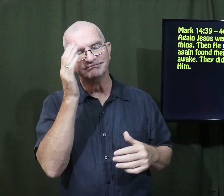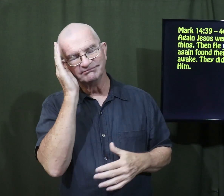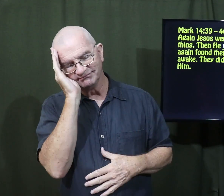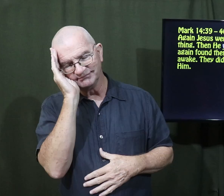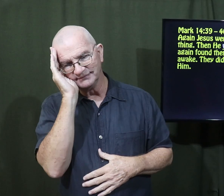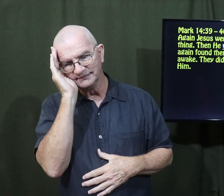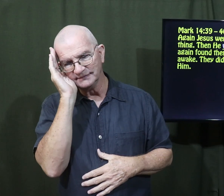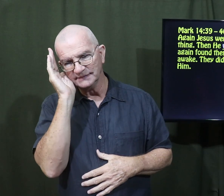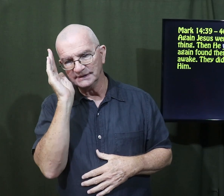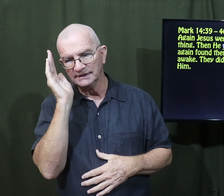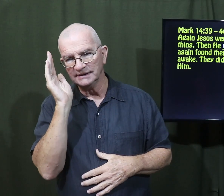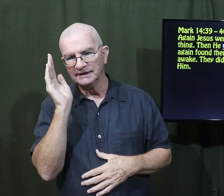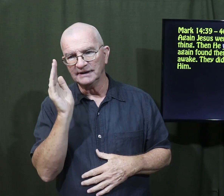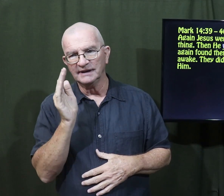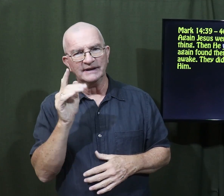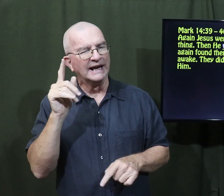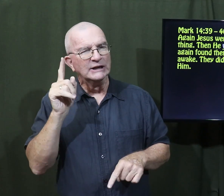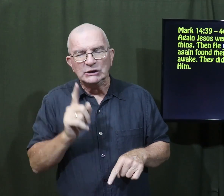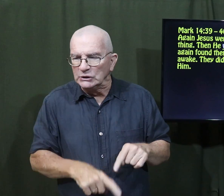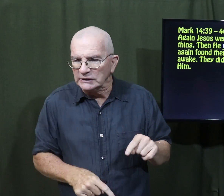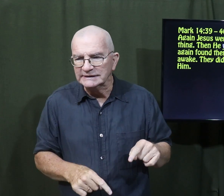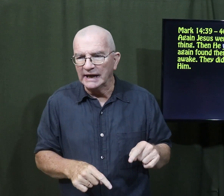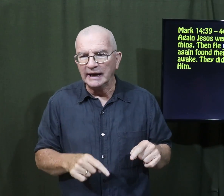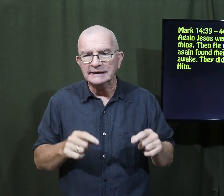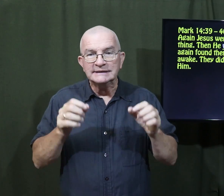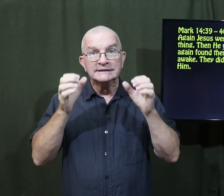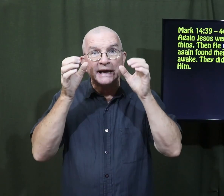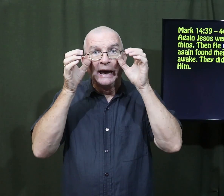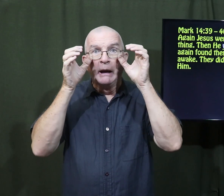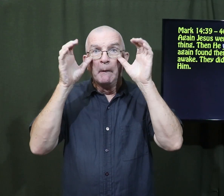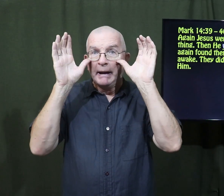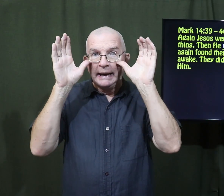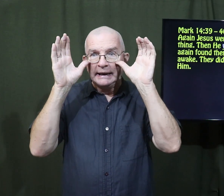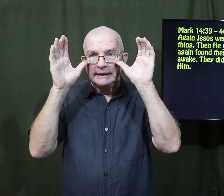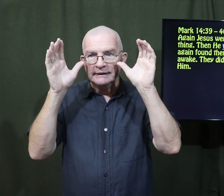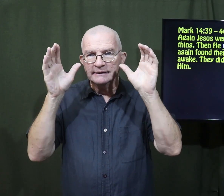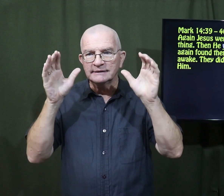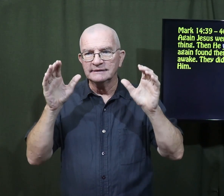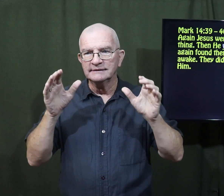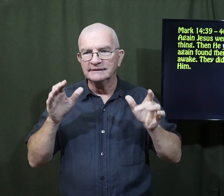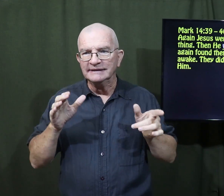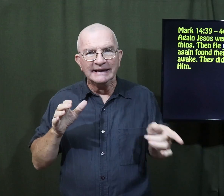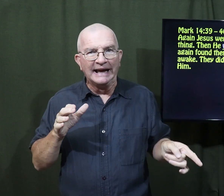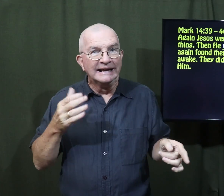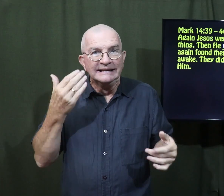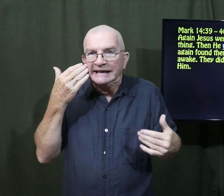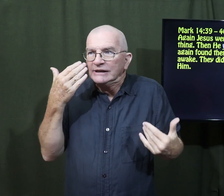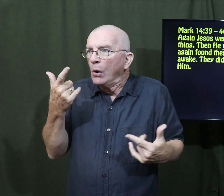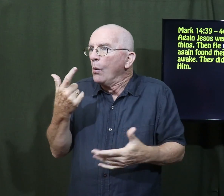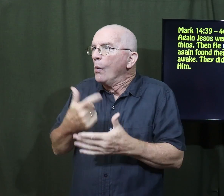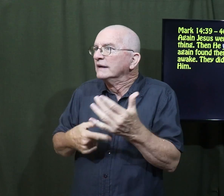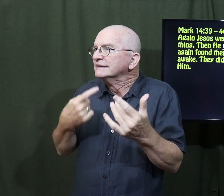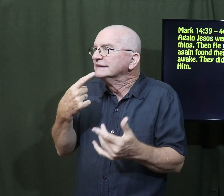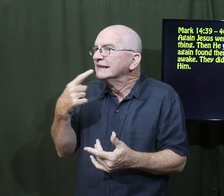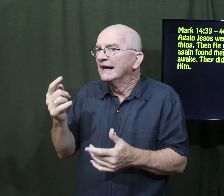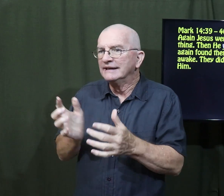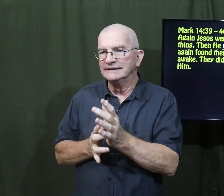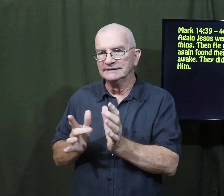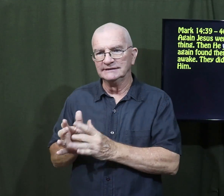sleeping. They could not stay awake. They did not know what